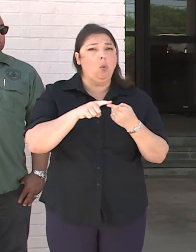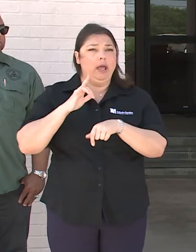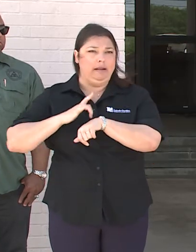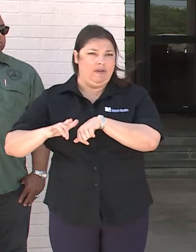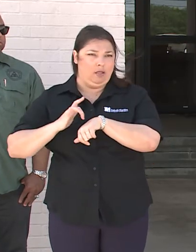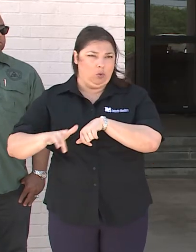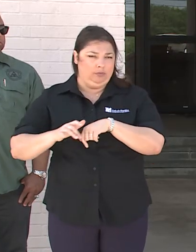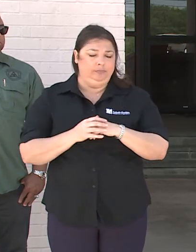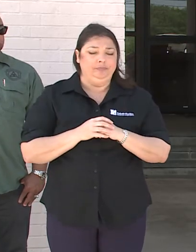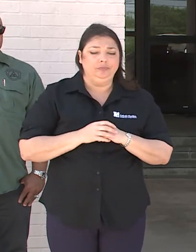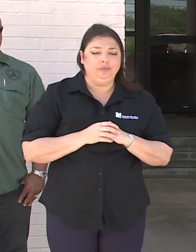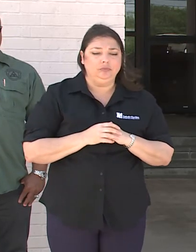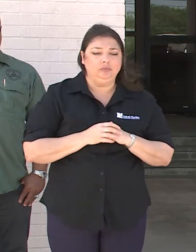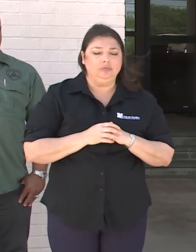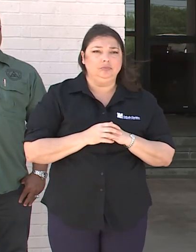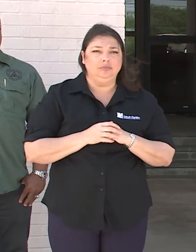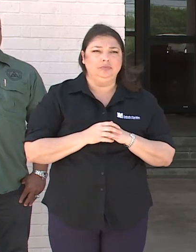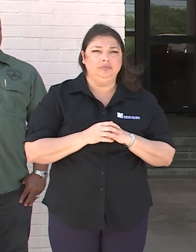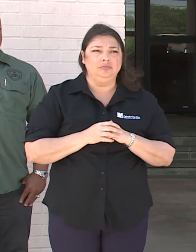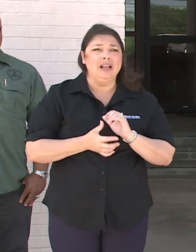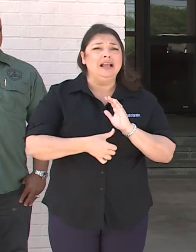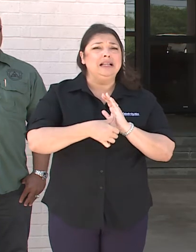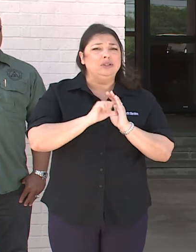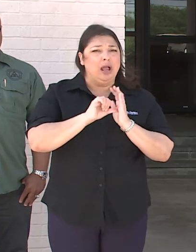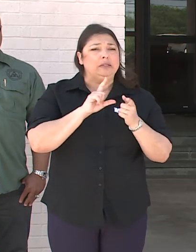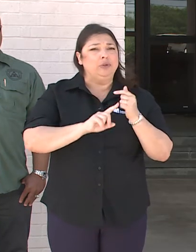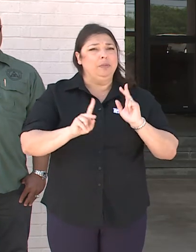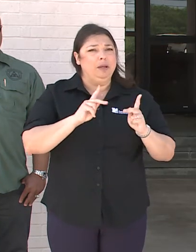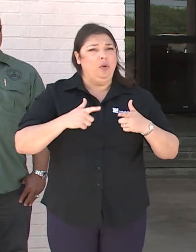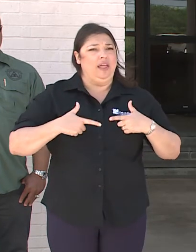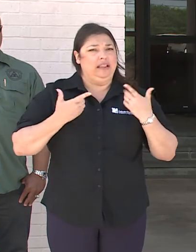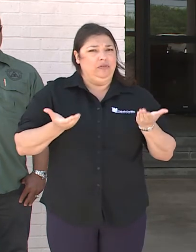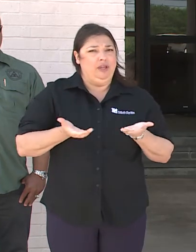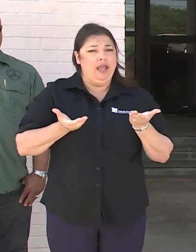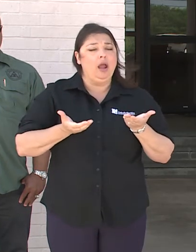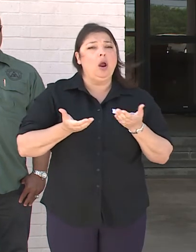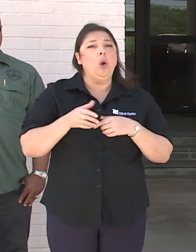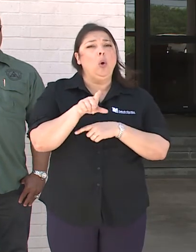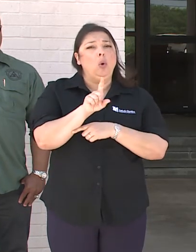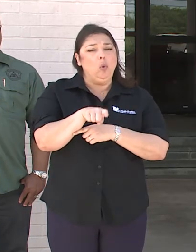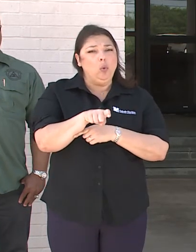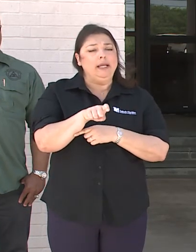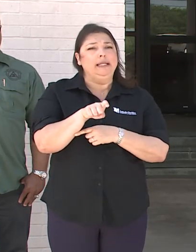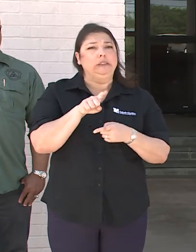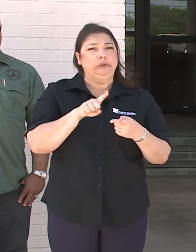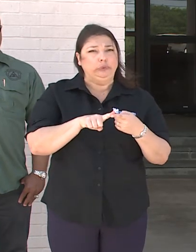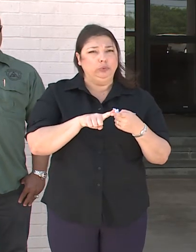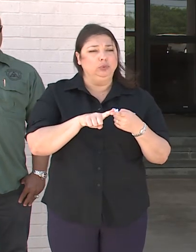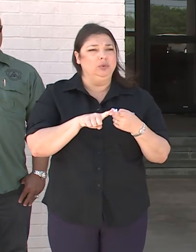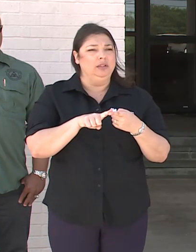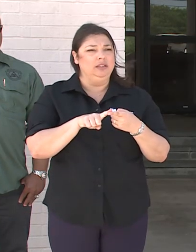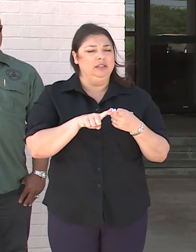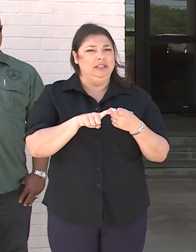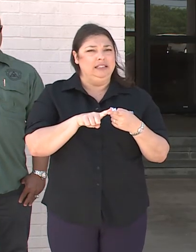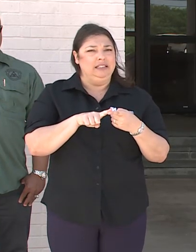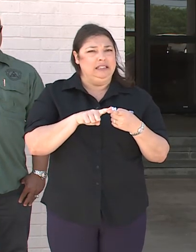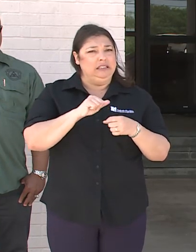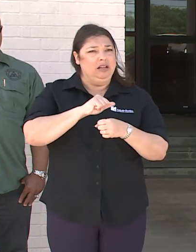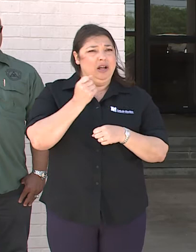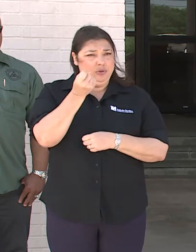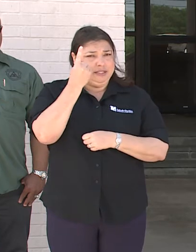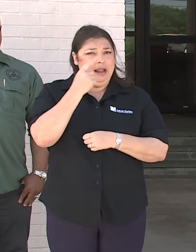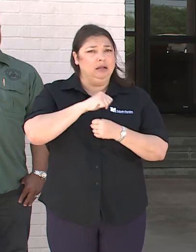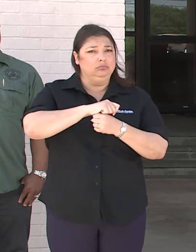available. I want to stress again to our residents we need to treat COVID-19 like the serious